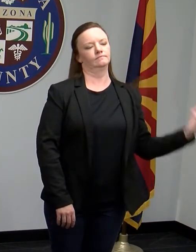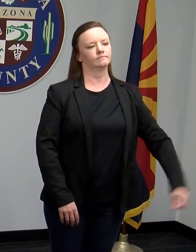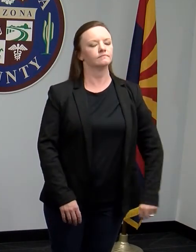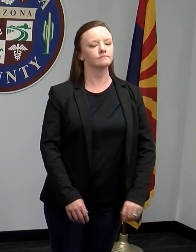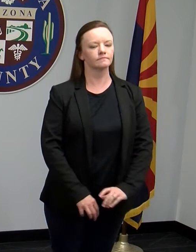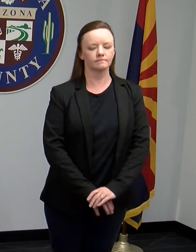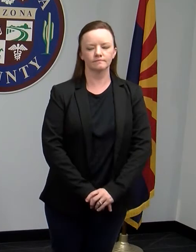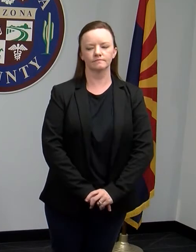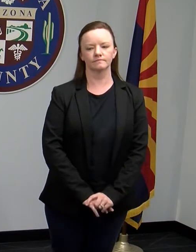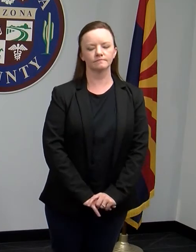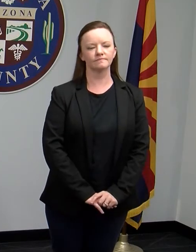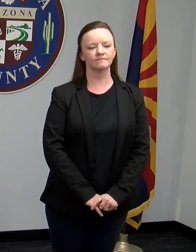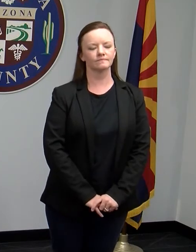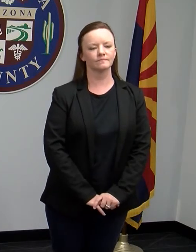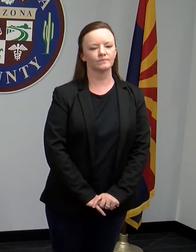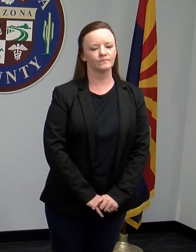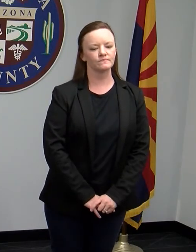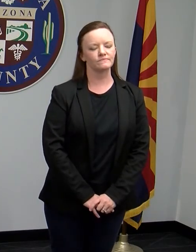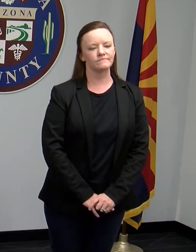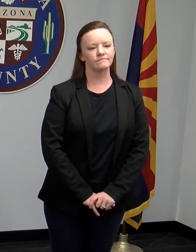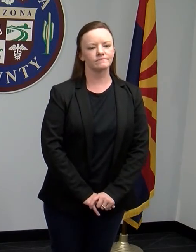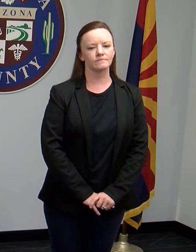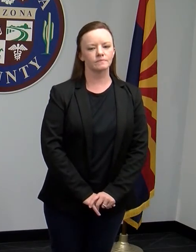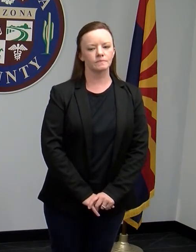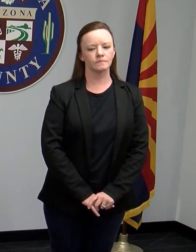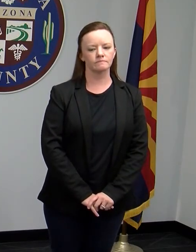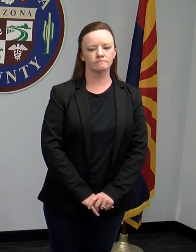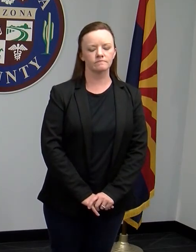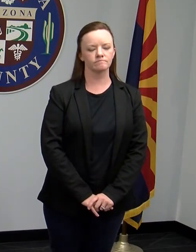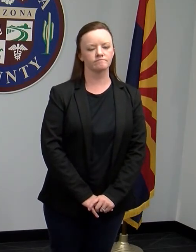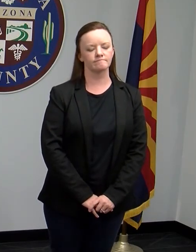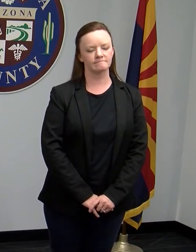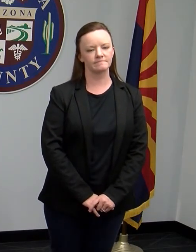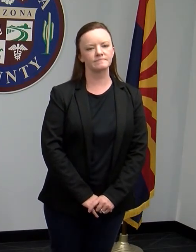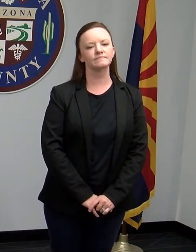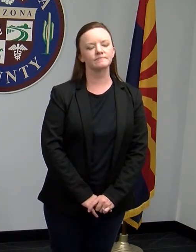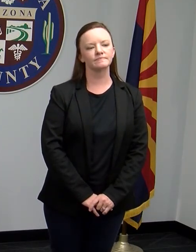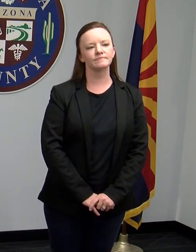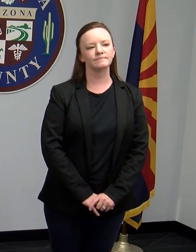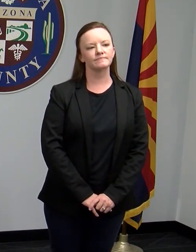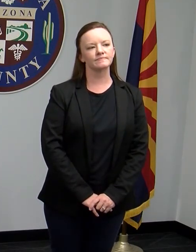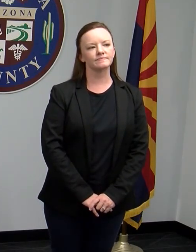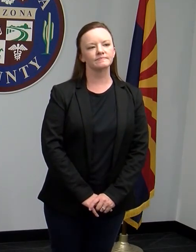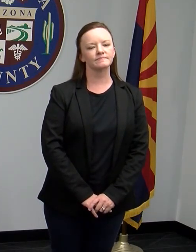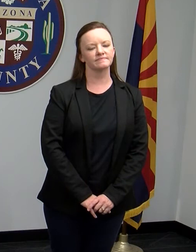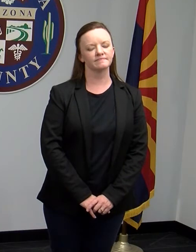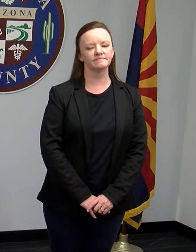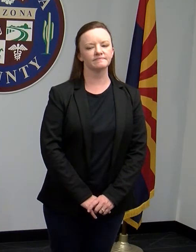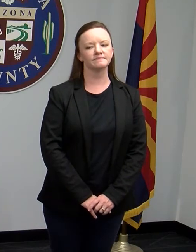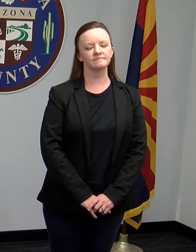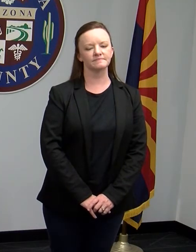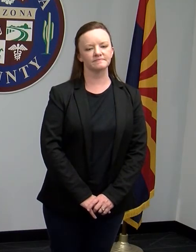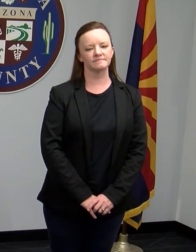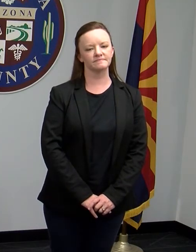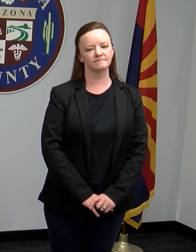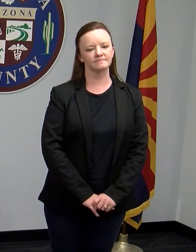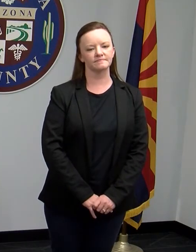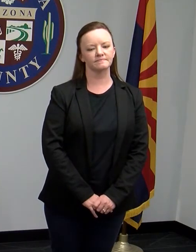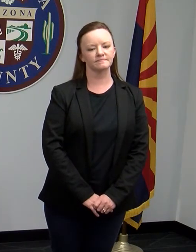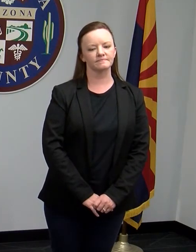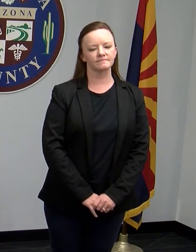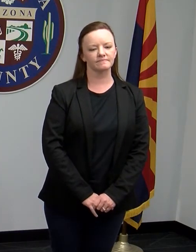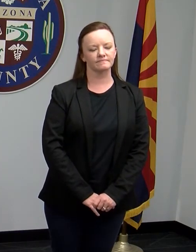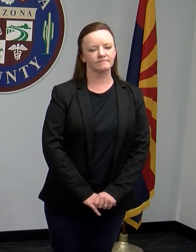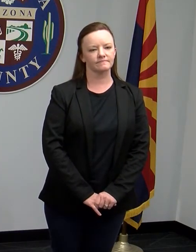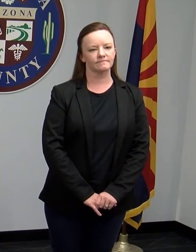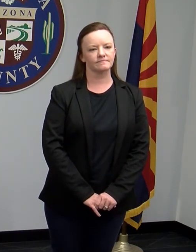La pregunta fue que sí, que, ¿cuáles son los criterios para hacerse las pruebas? Porque ha habido casos en que algunos televidentes han acudido a hacerse